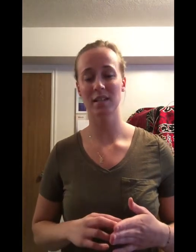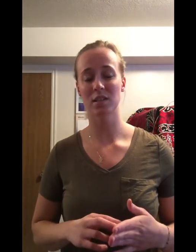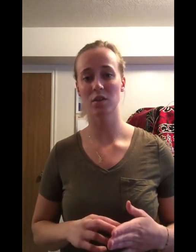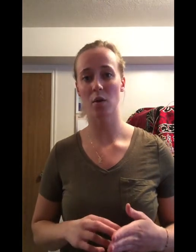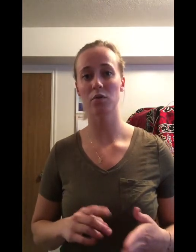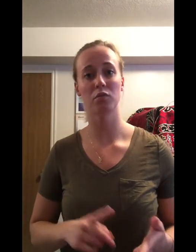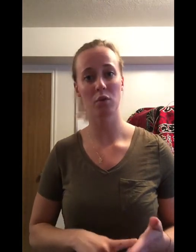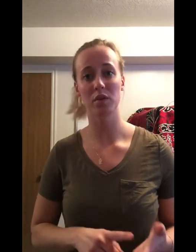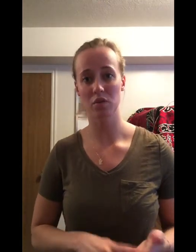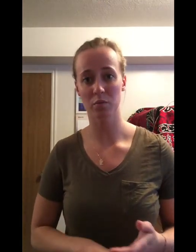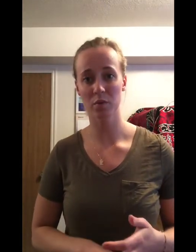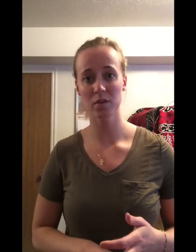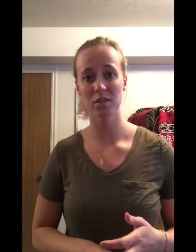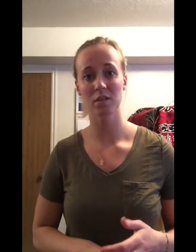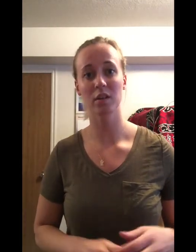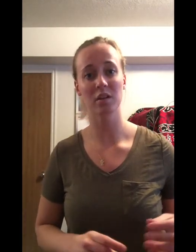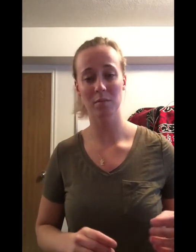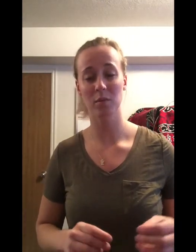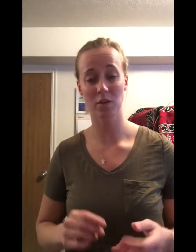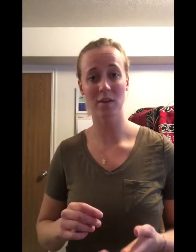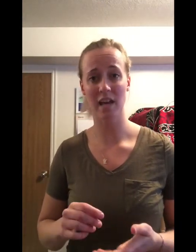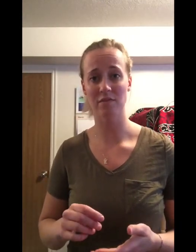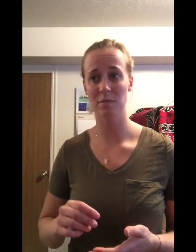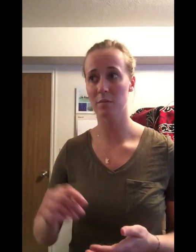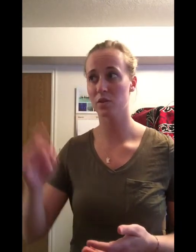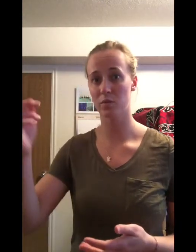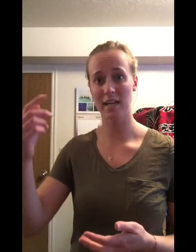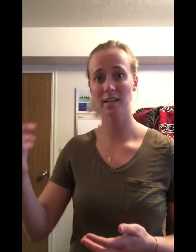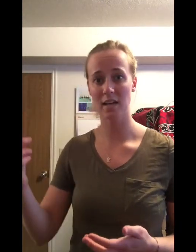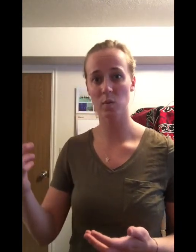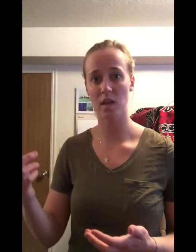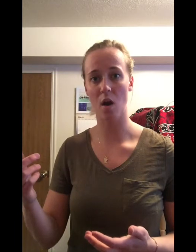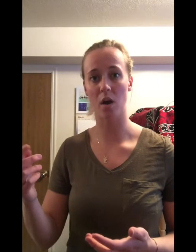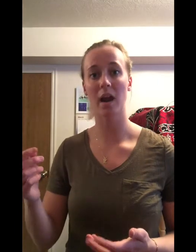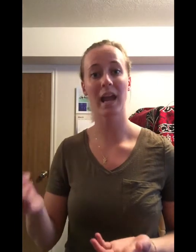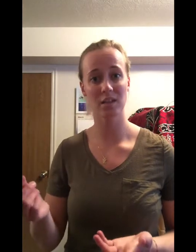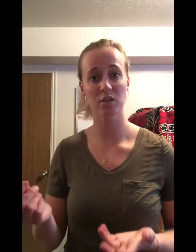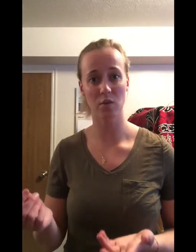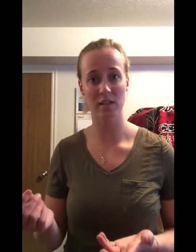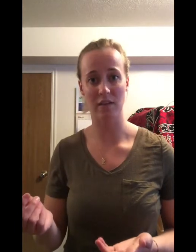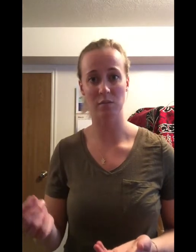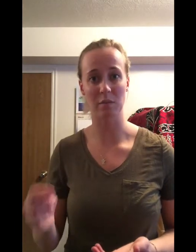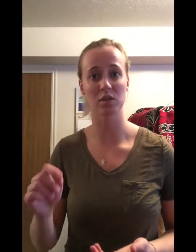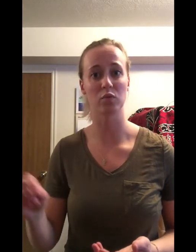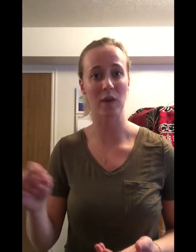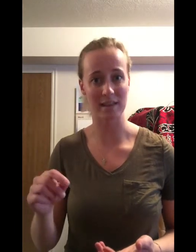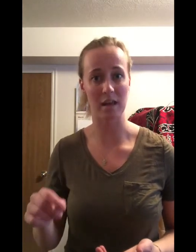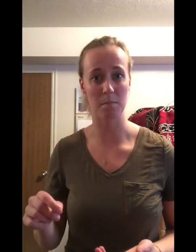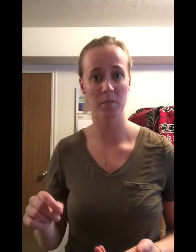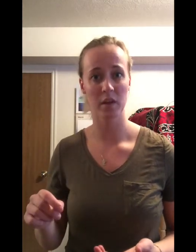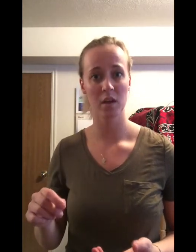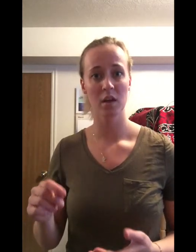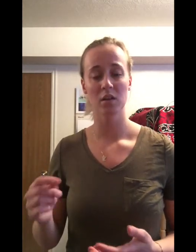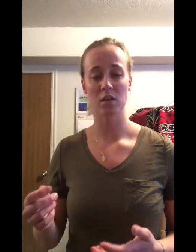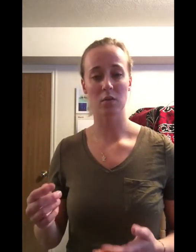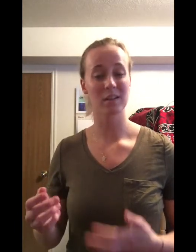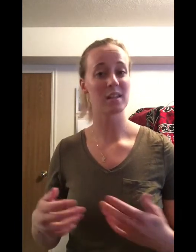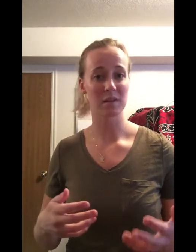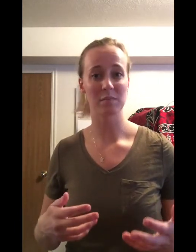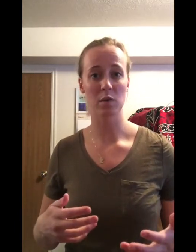need to know the Roman numerals, you're going to have to be able to recognize what they are, and you're going to have to be able to write them. So because sometimes he